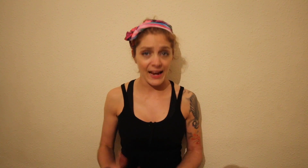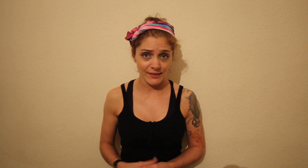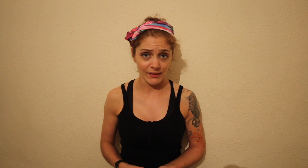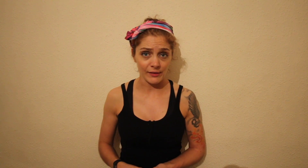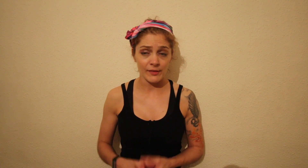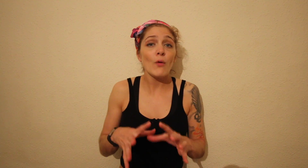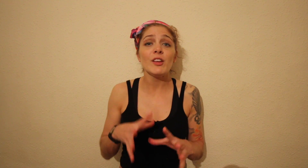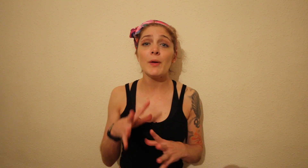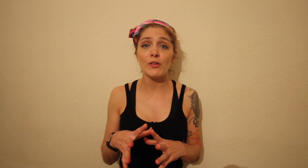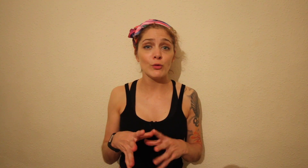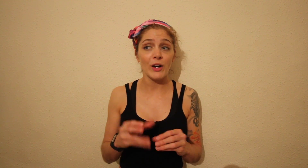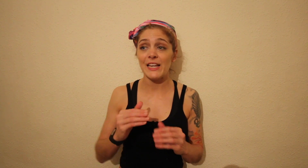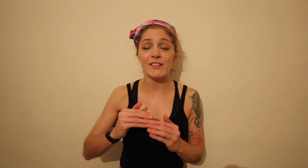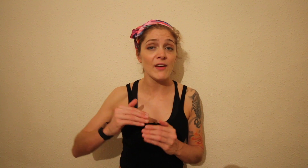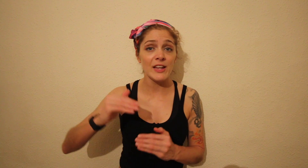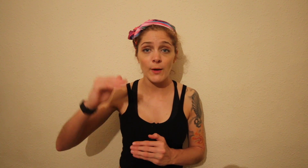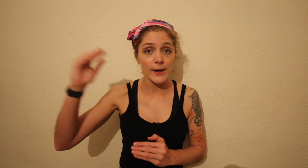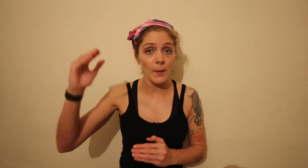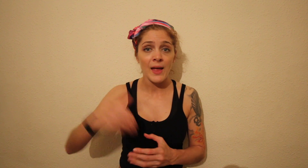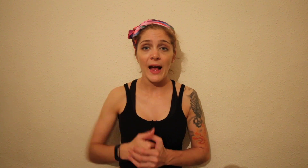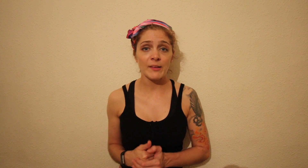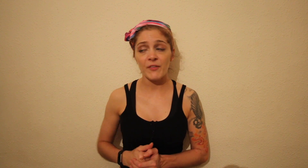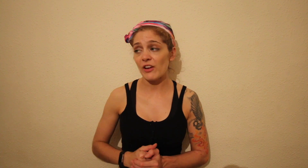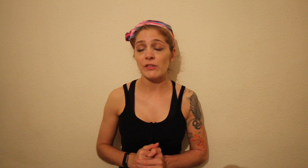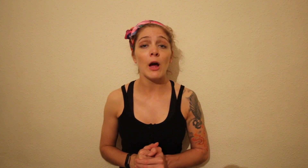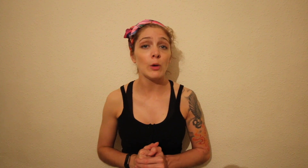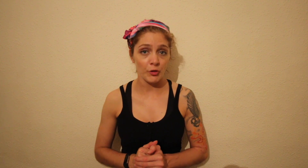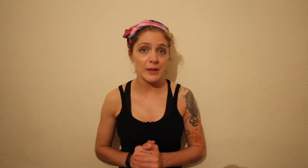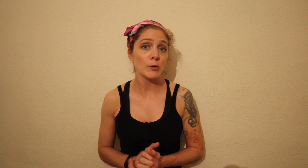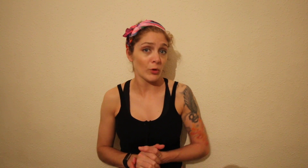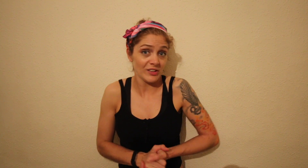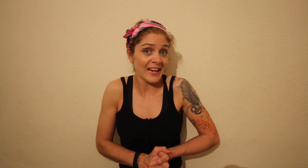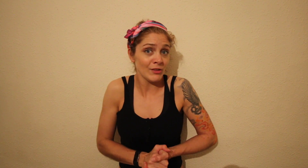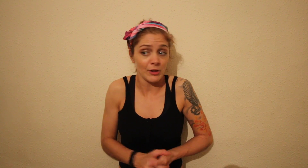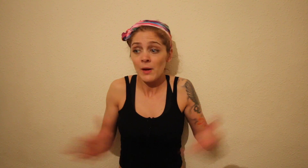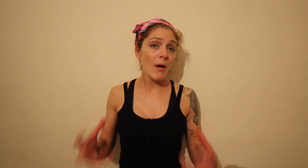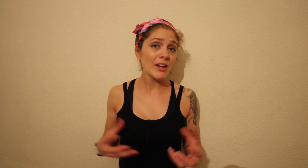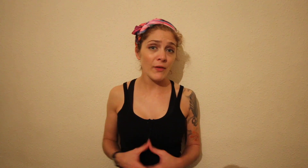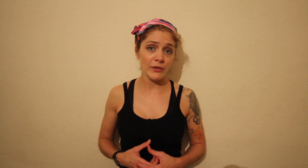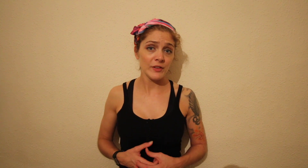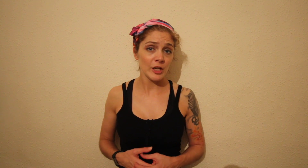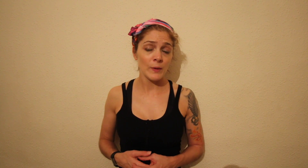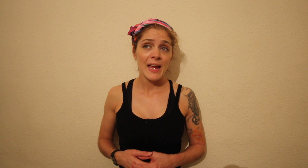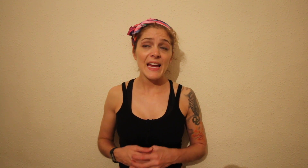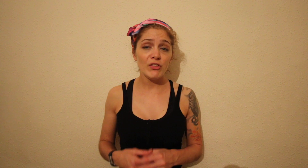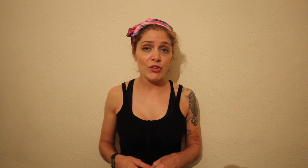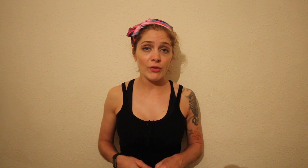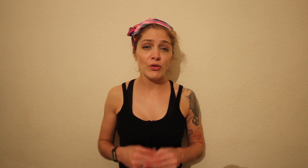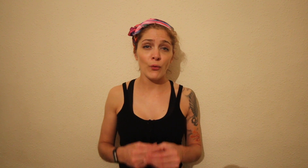exercises. Obviously personal training is definitely going up as a profession that a lot of people want to get into. My advice for you is just to